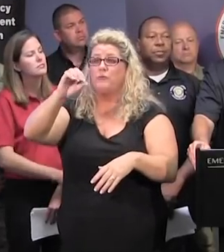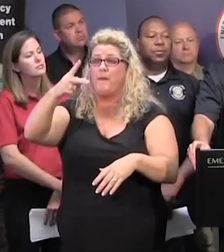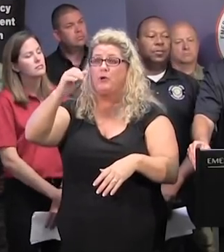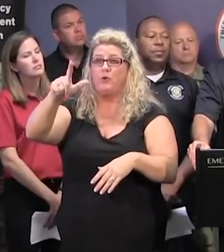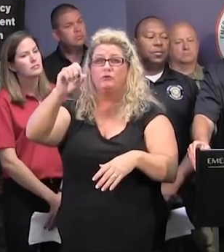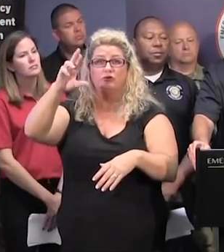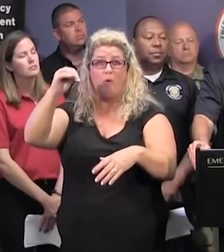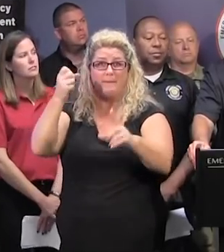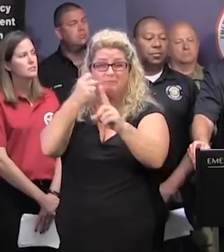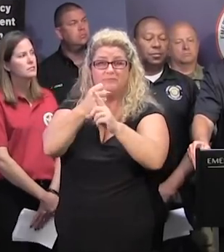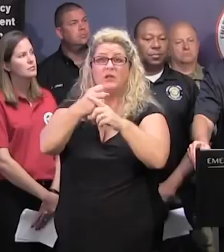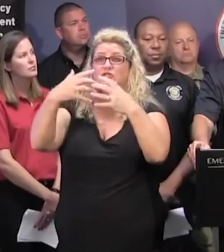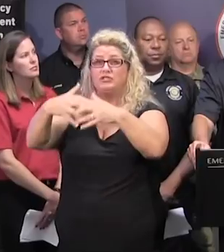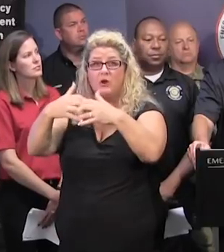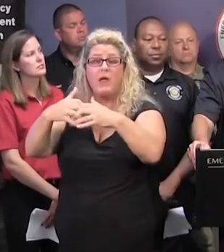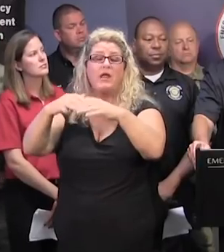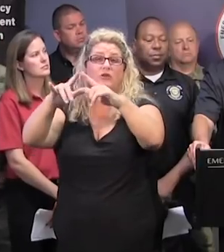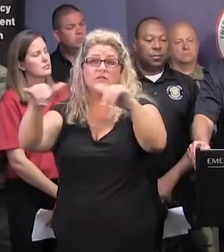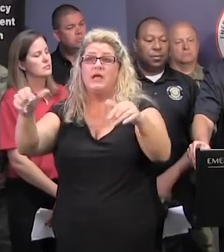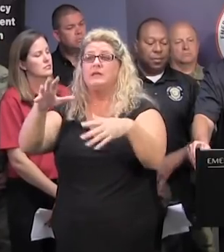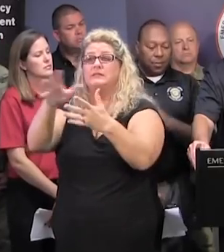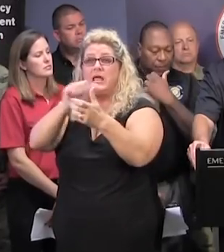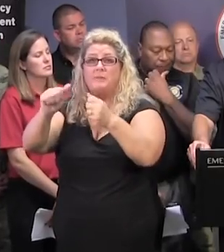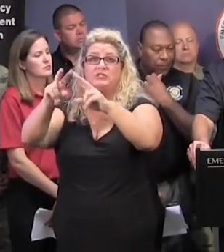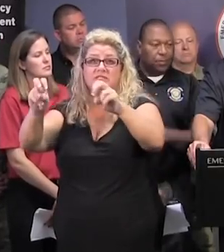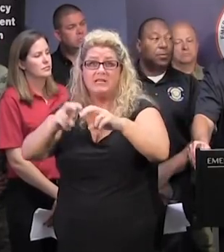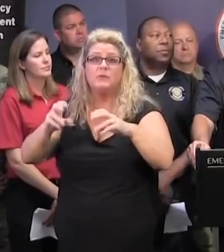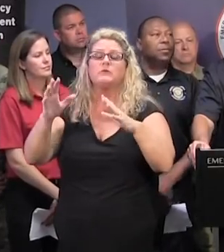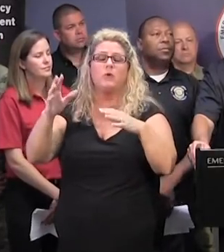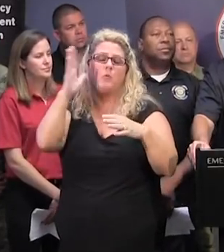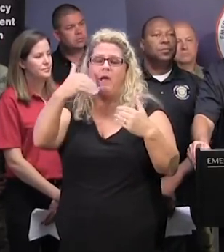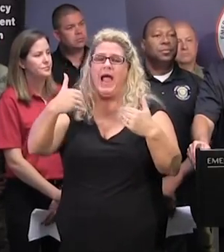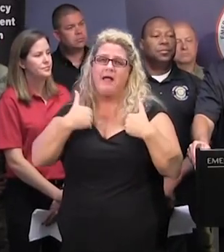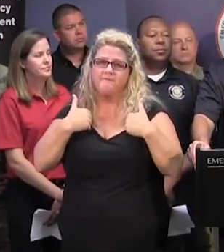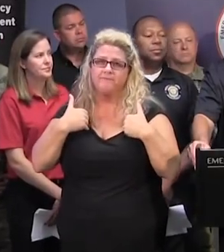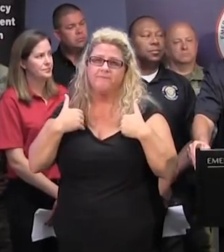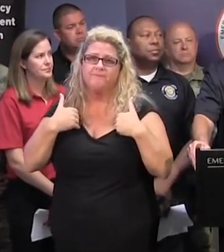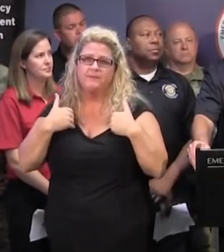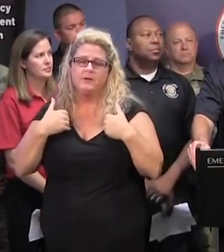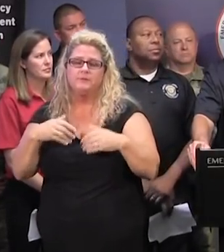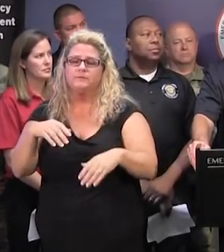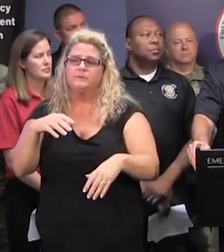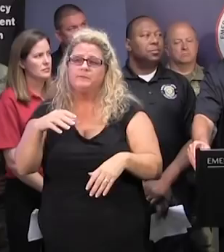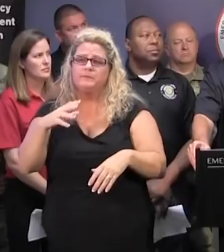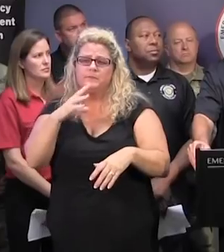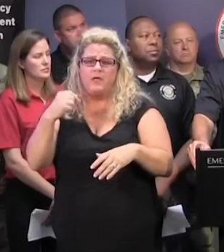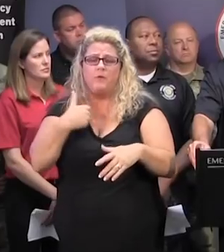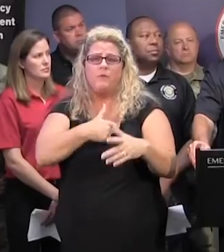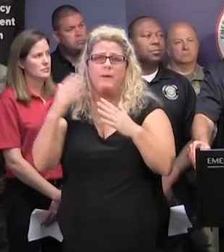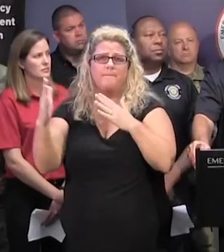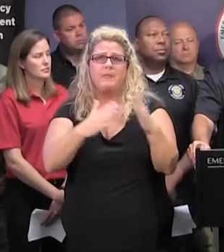management generators and damage assessments, so we expect to get those as we have in the past. And we continue to plan for